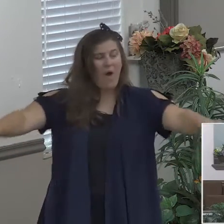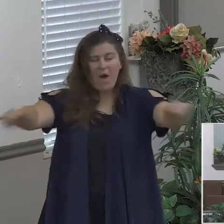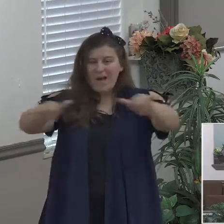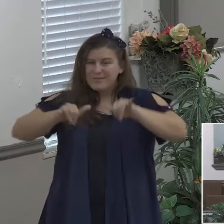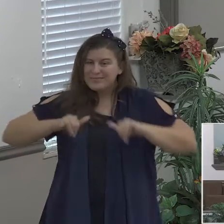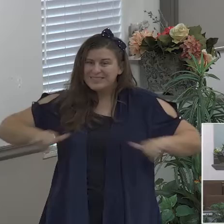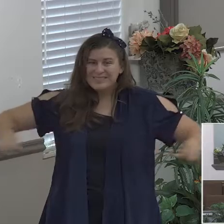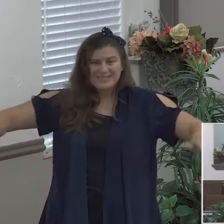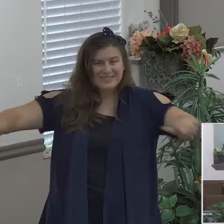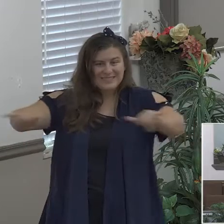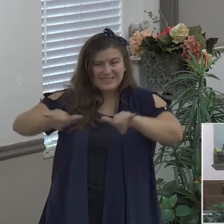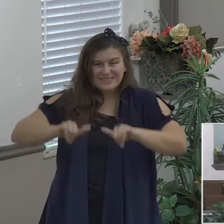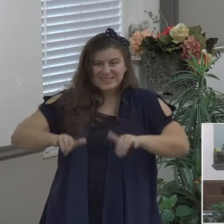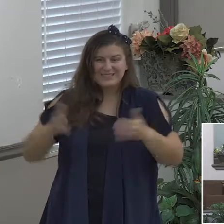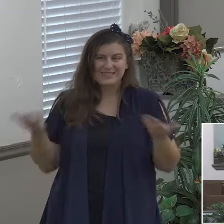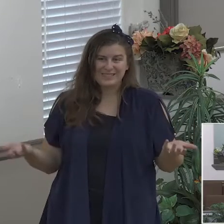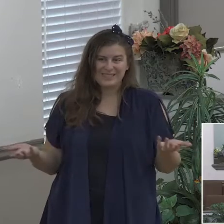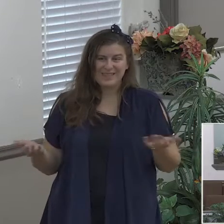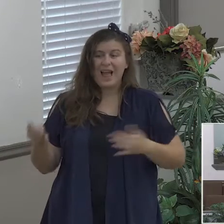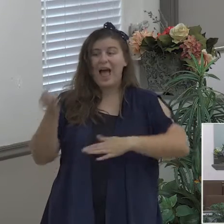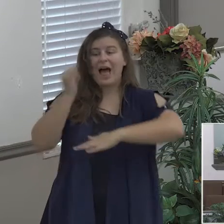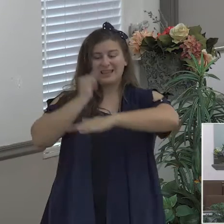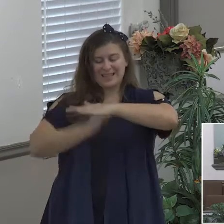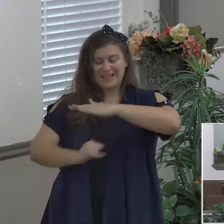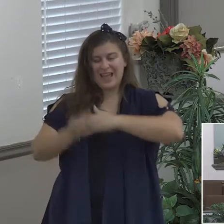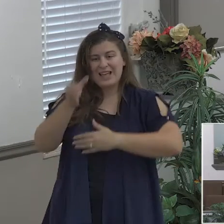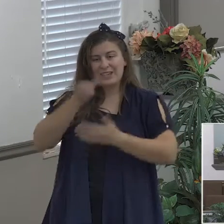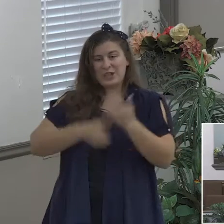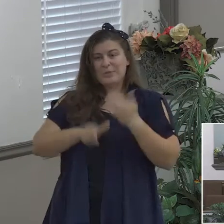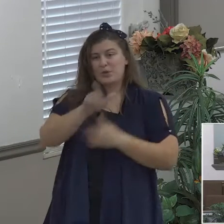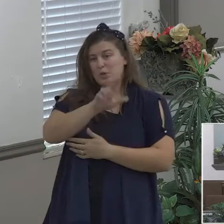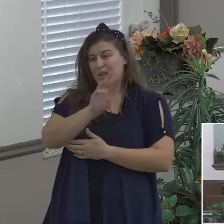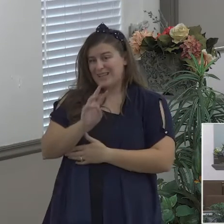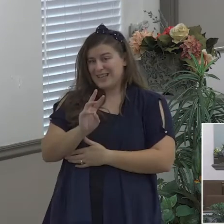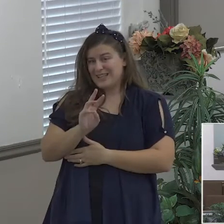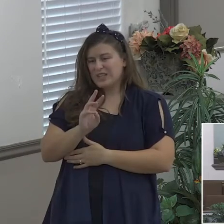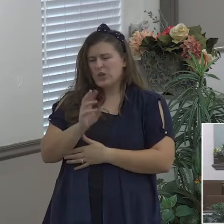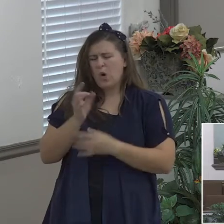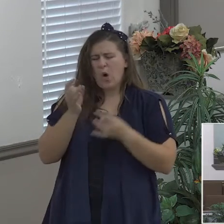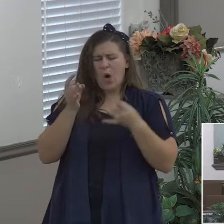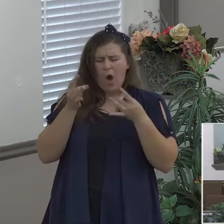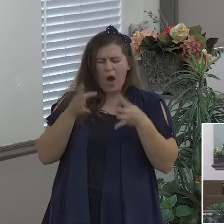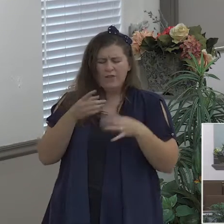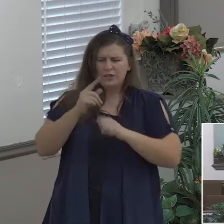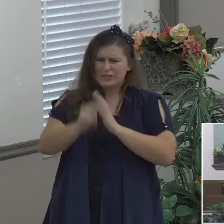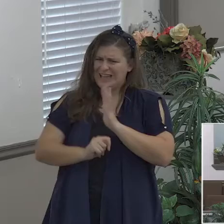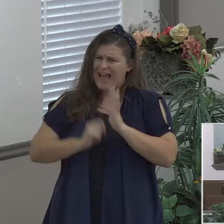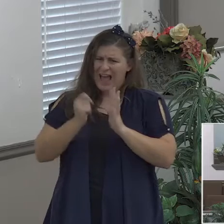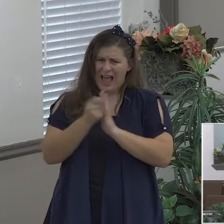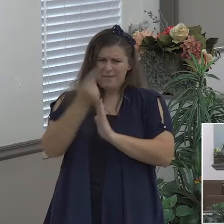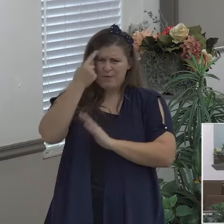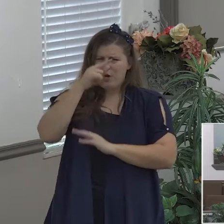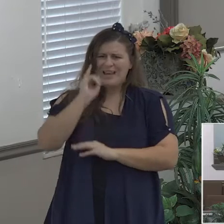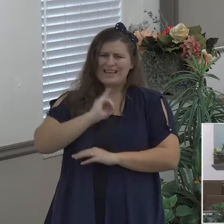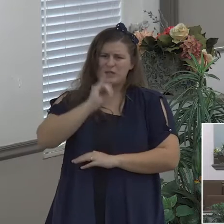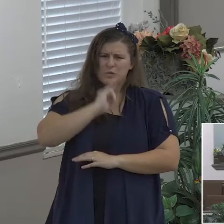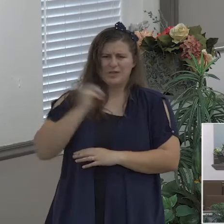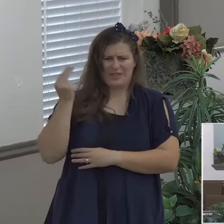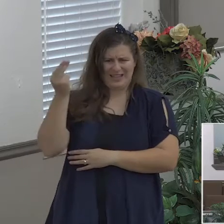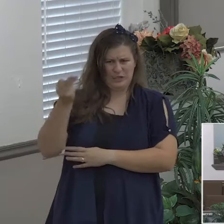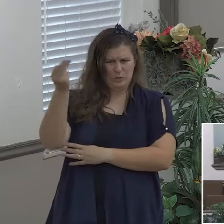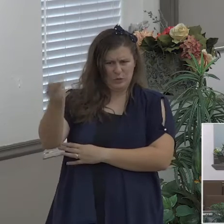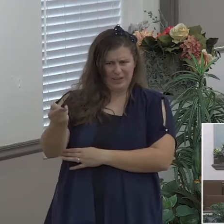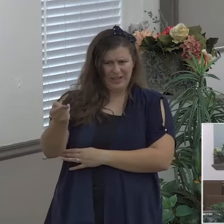it's a dark time for Israel I mean it's a time where in the history of Israel